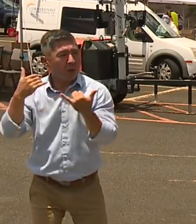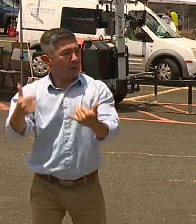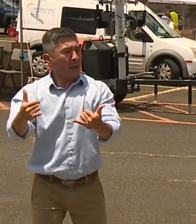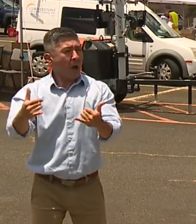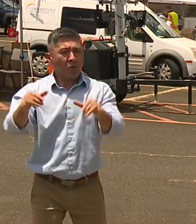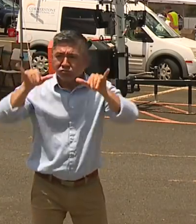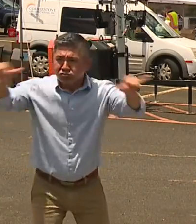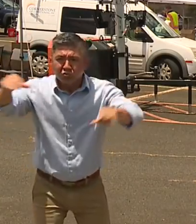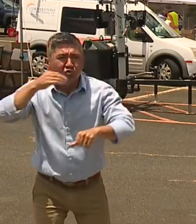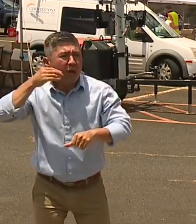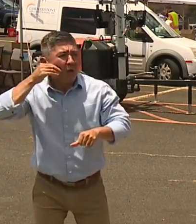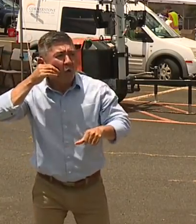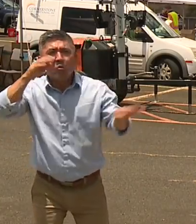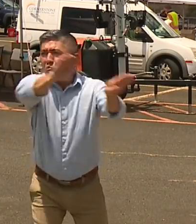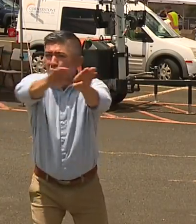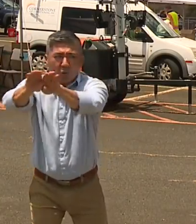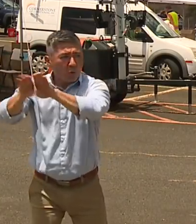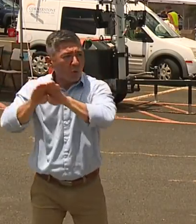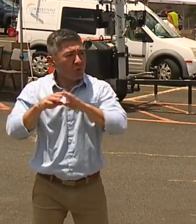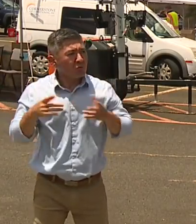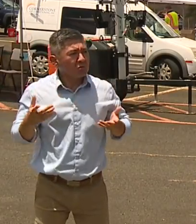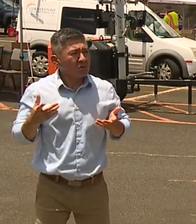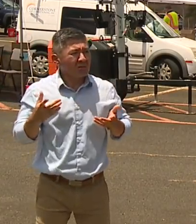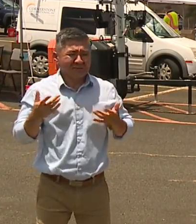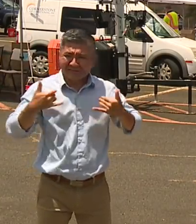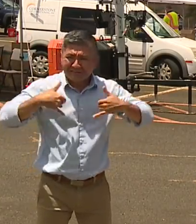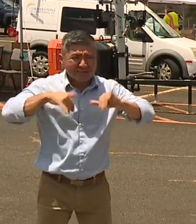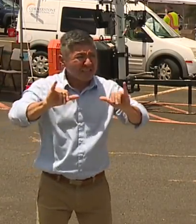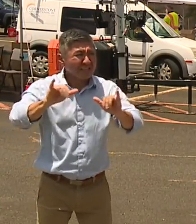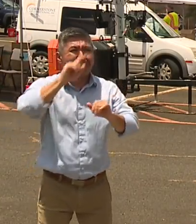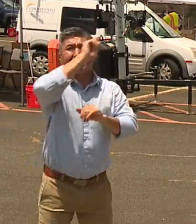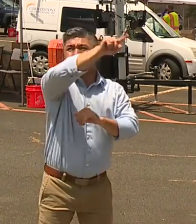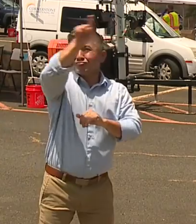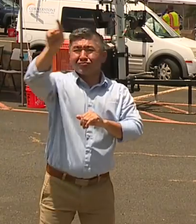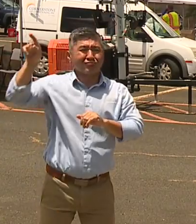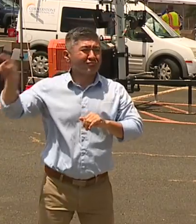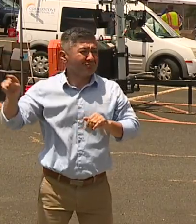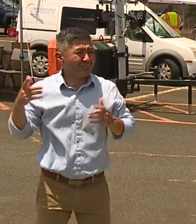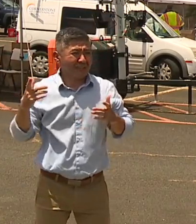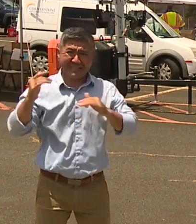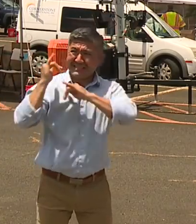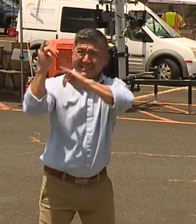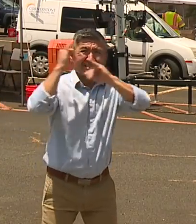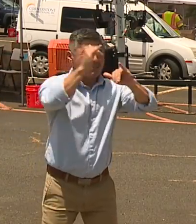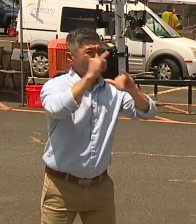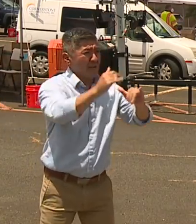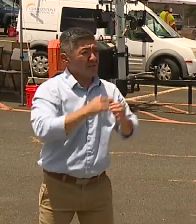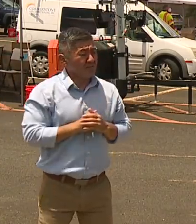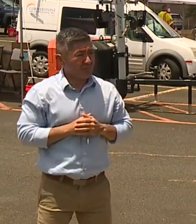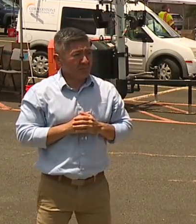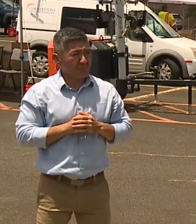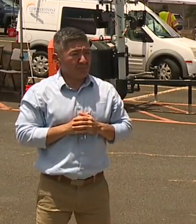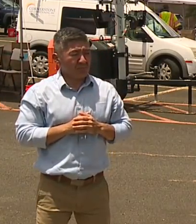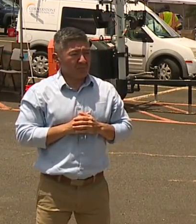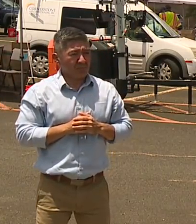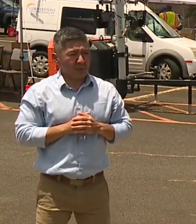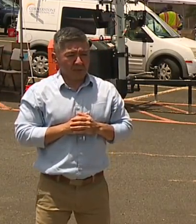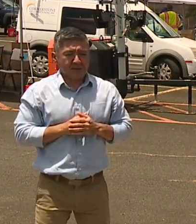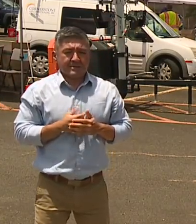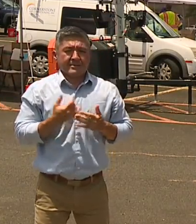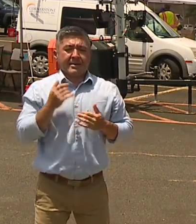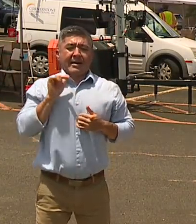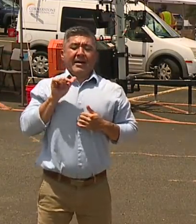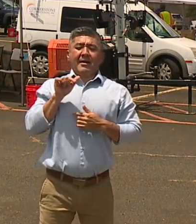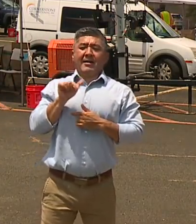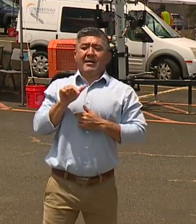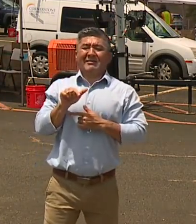this is repeated in many different countries around the world and in forward-leaning cities. And what it tells me and what it should tell all